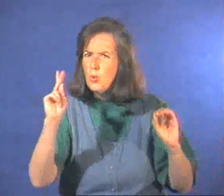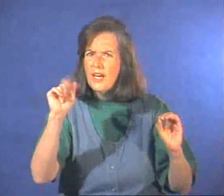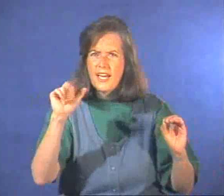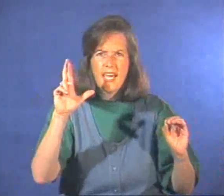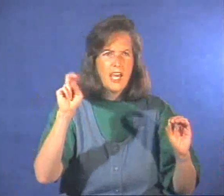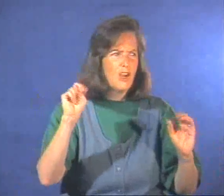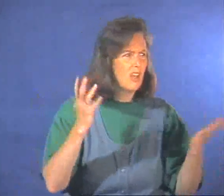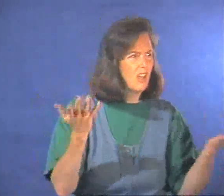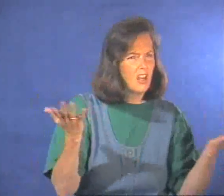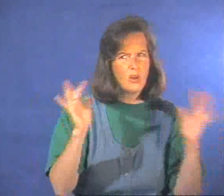no Karen.